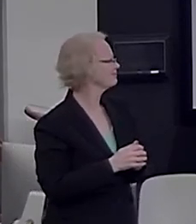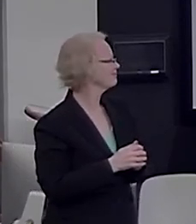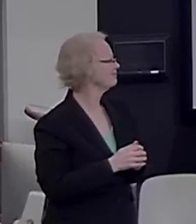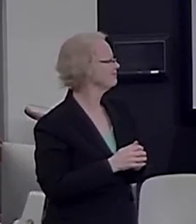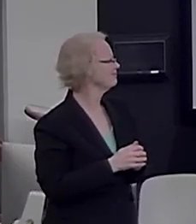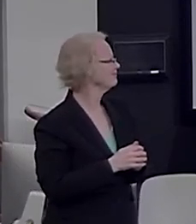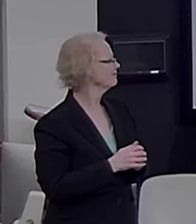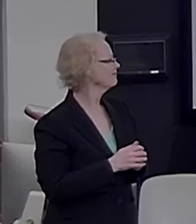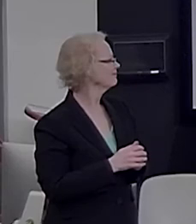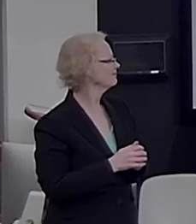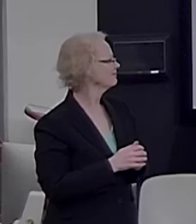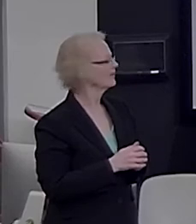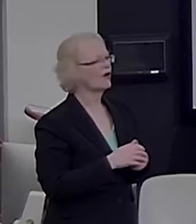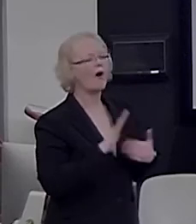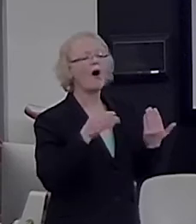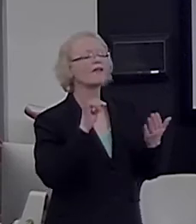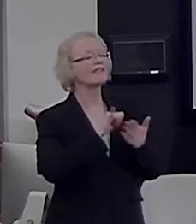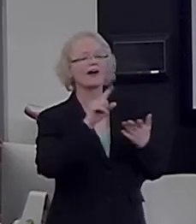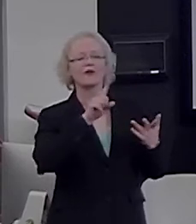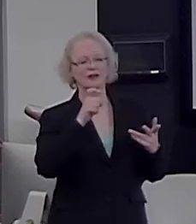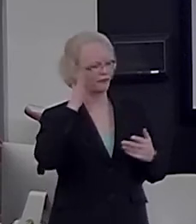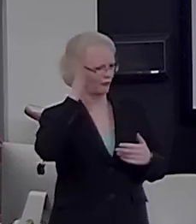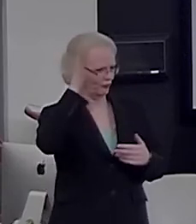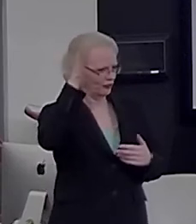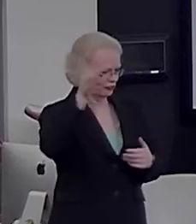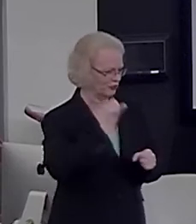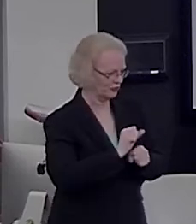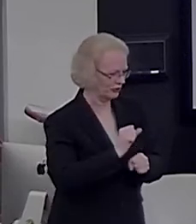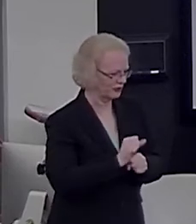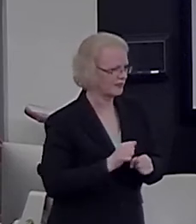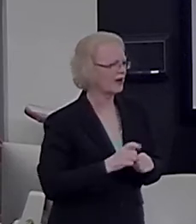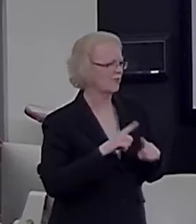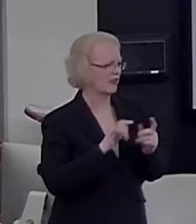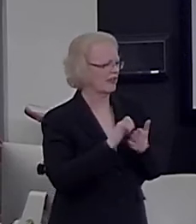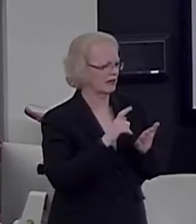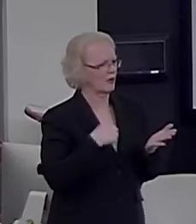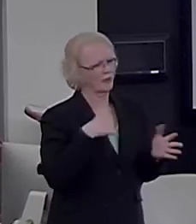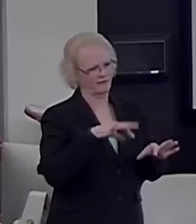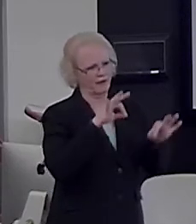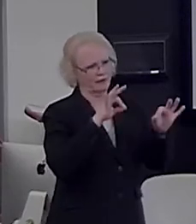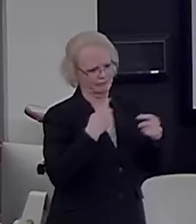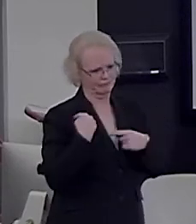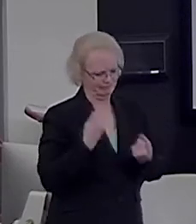All of this is for future work to prove, but this was an incidental finding that I thought I should report.